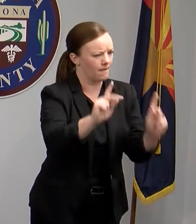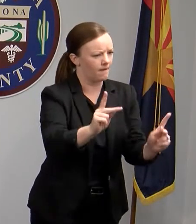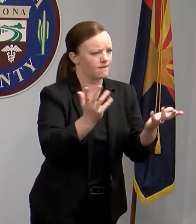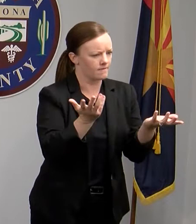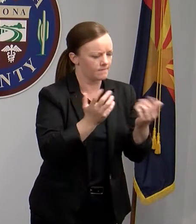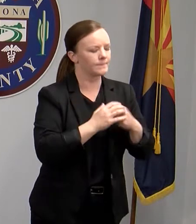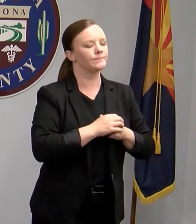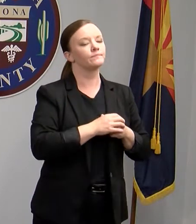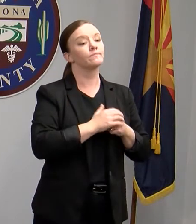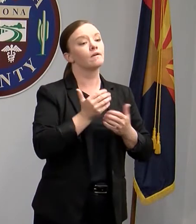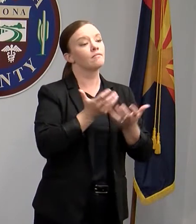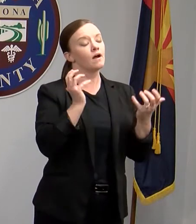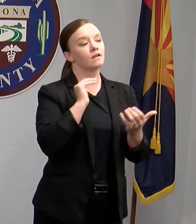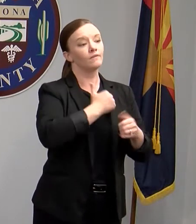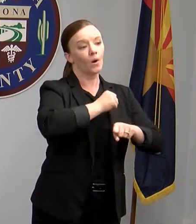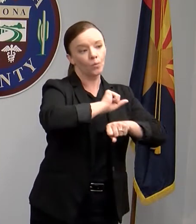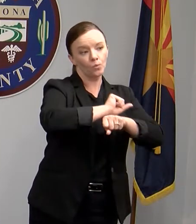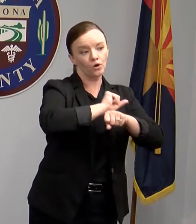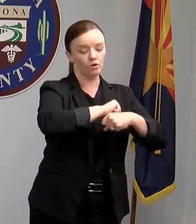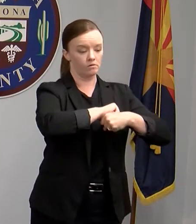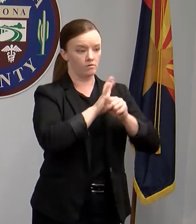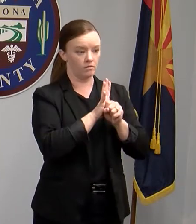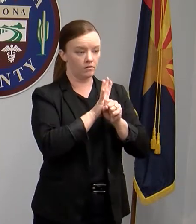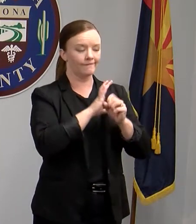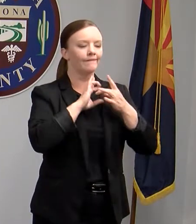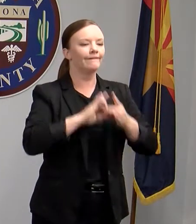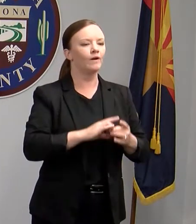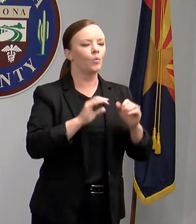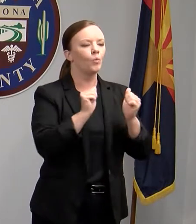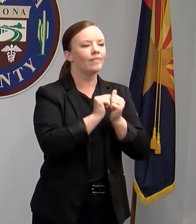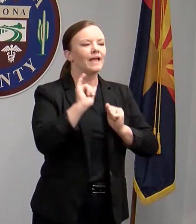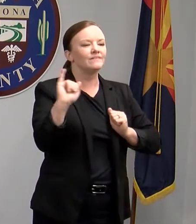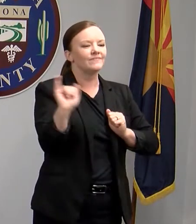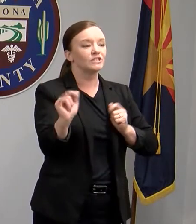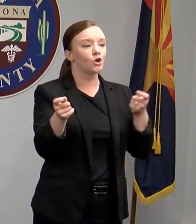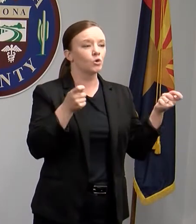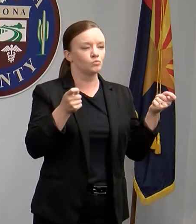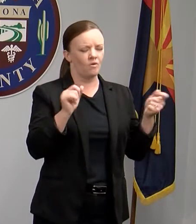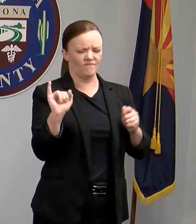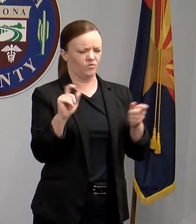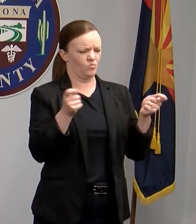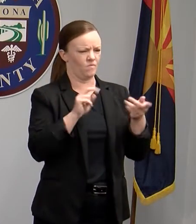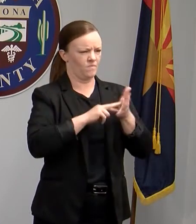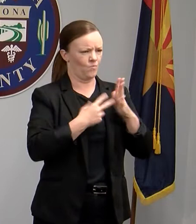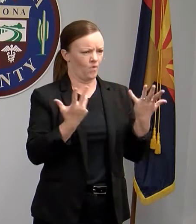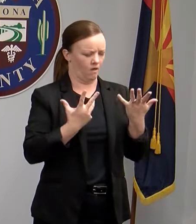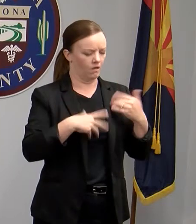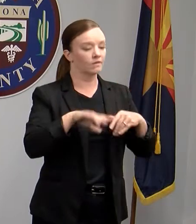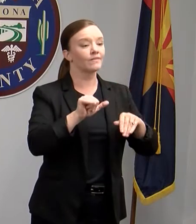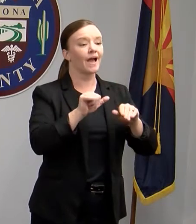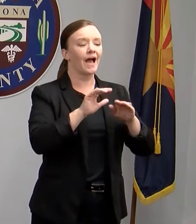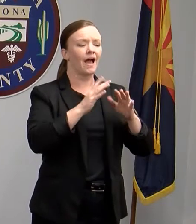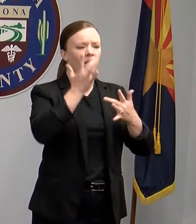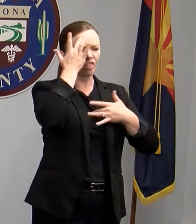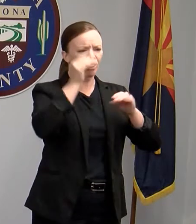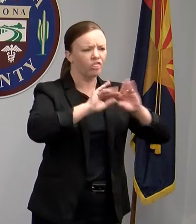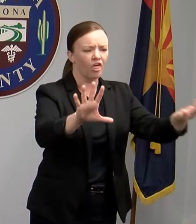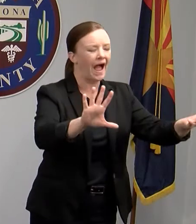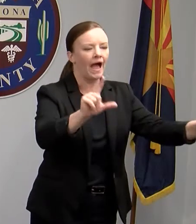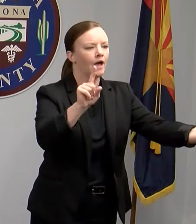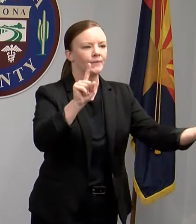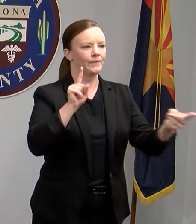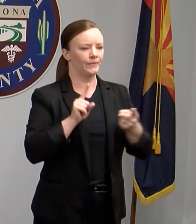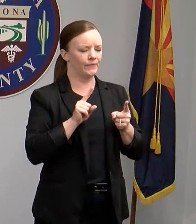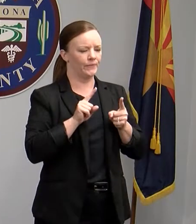for the COVID-19 response has been focused on infection control, which means keeping the disease from spreading from one person to another.